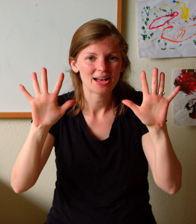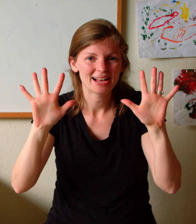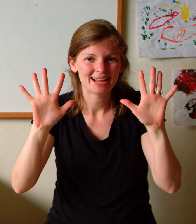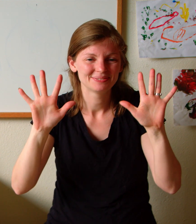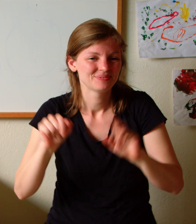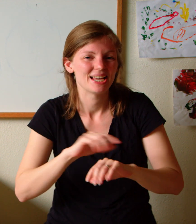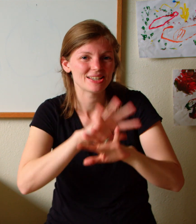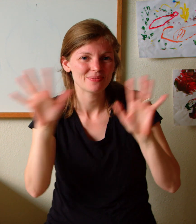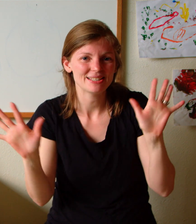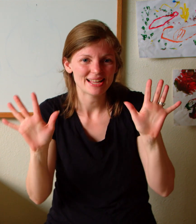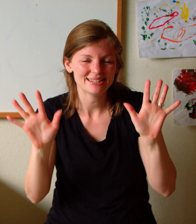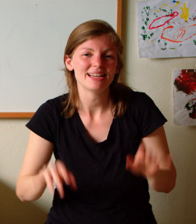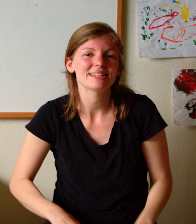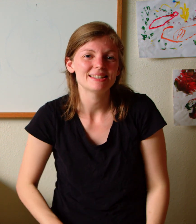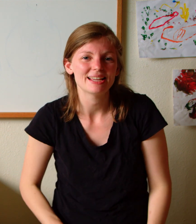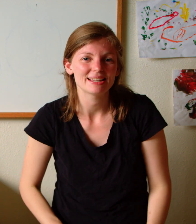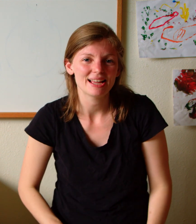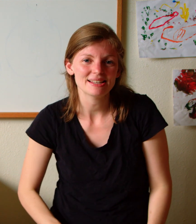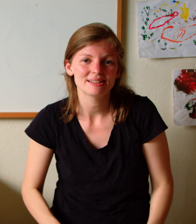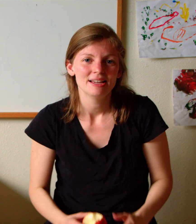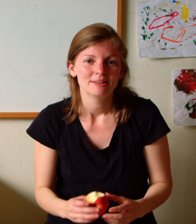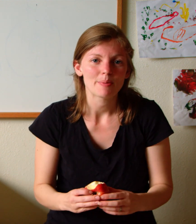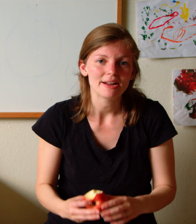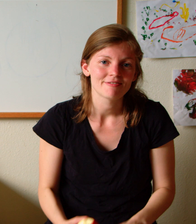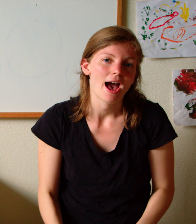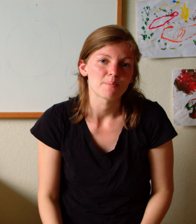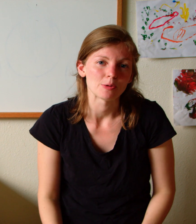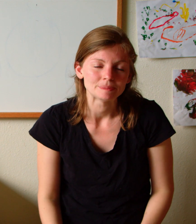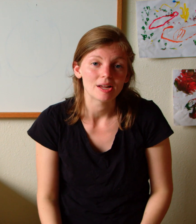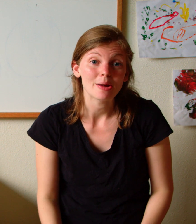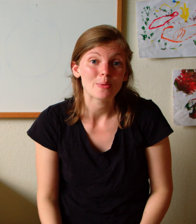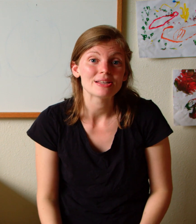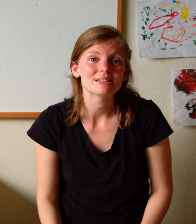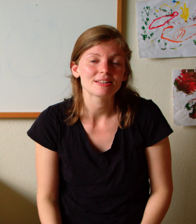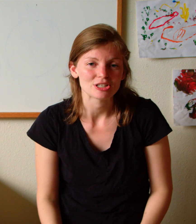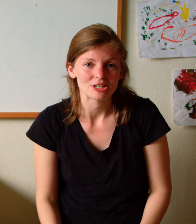ah it took me ten seconds to take a nice bite of apple and it was delicious